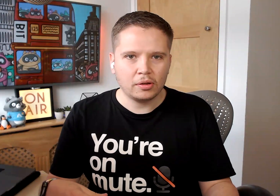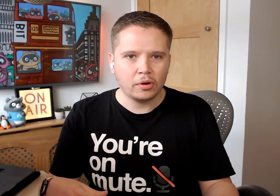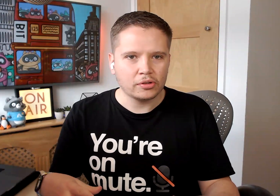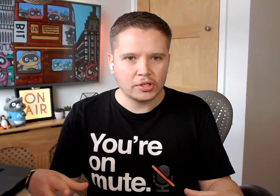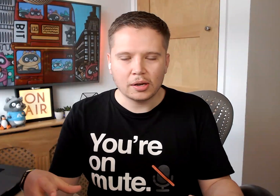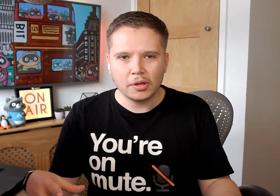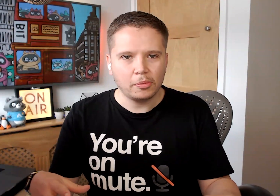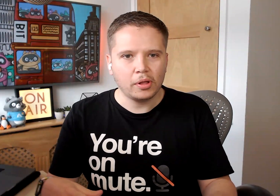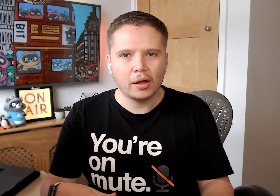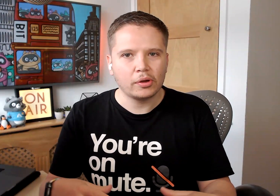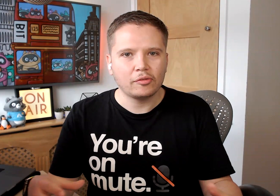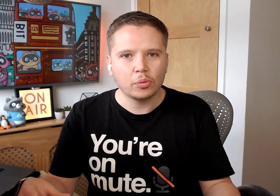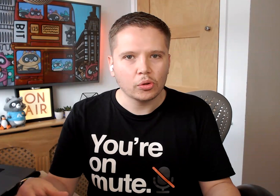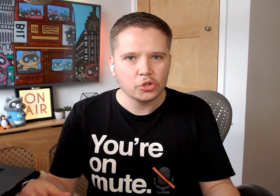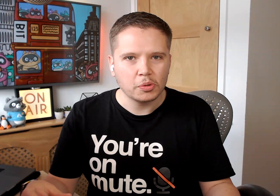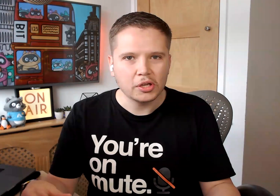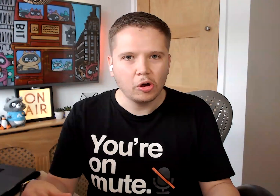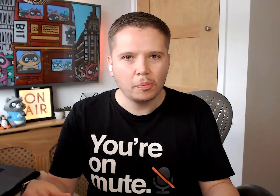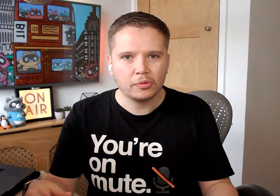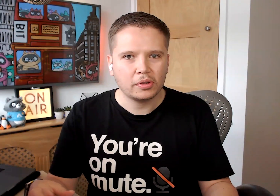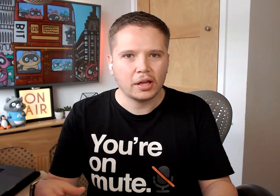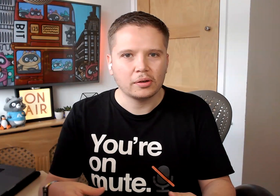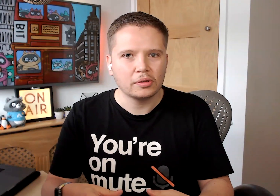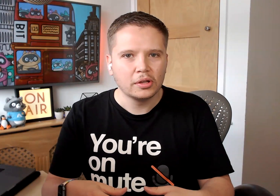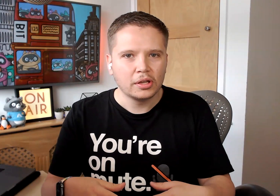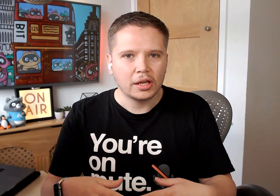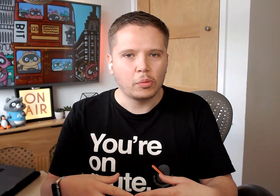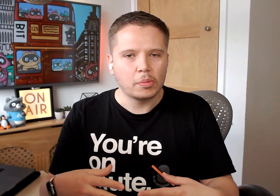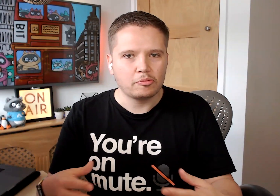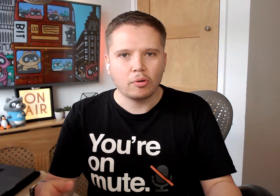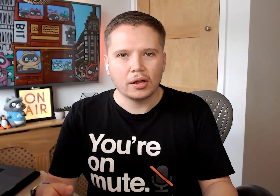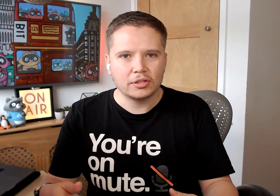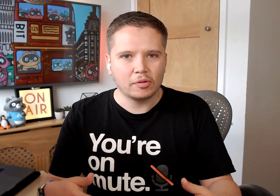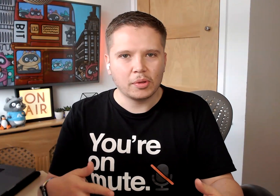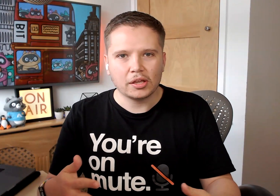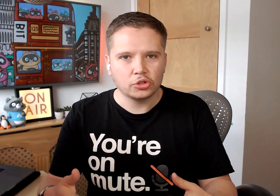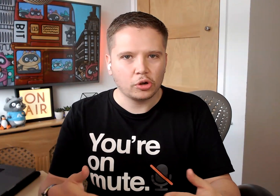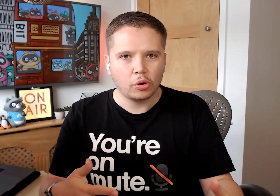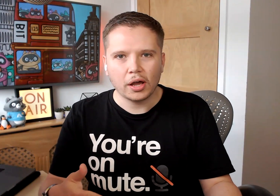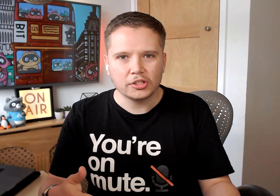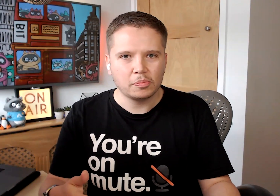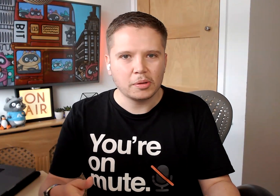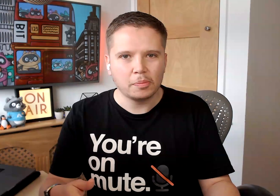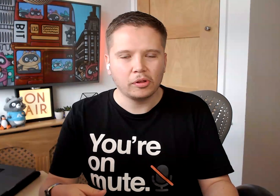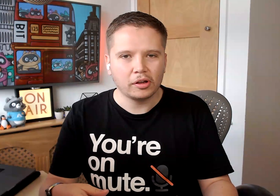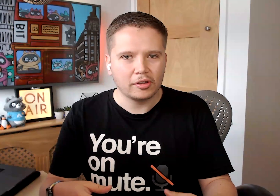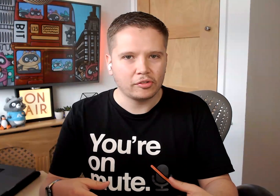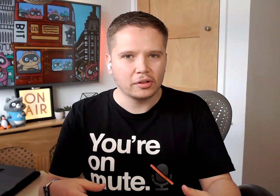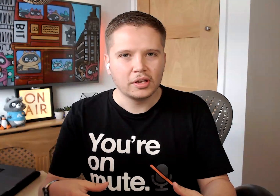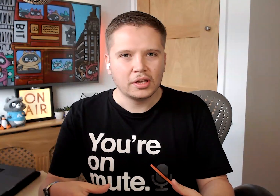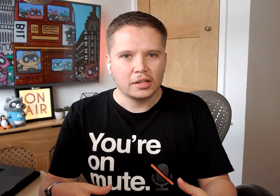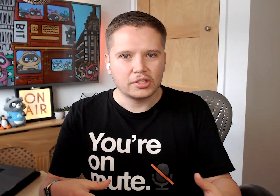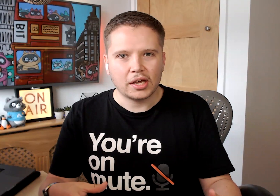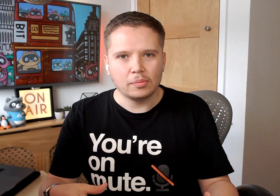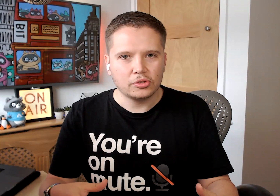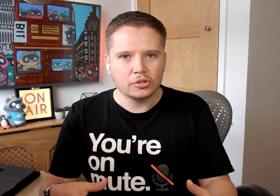where there's 10 people, how can everyone speak up? Can we be proactive in making sure quieter people are given time to